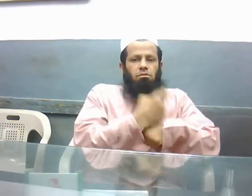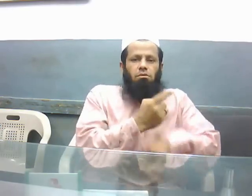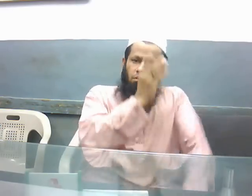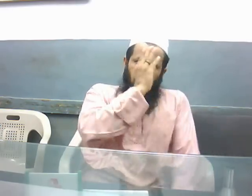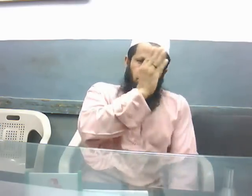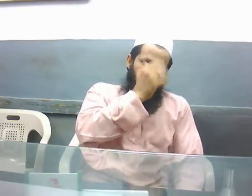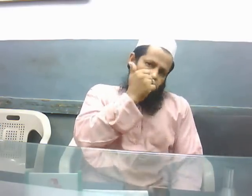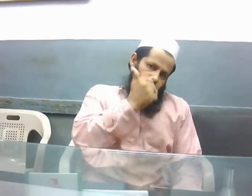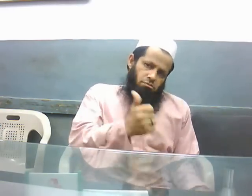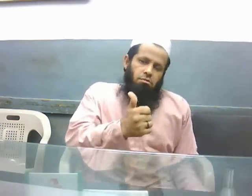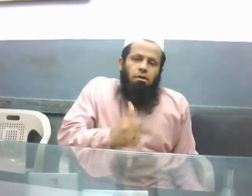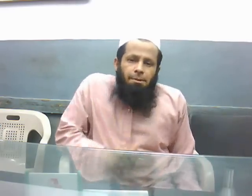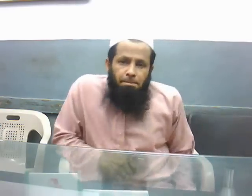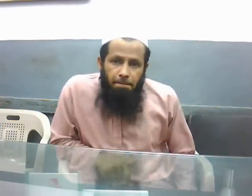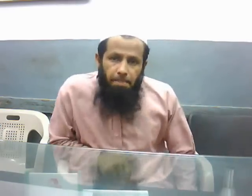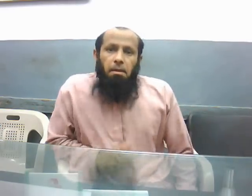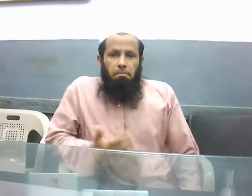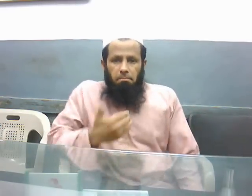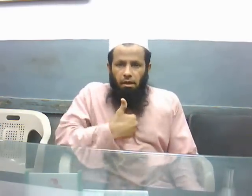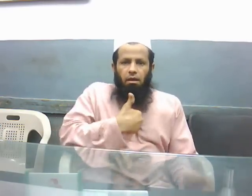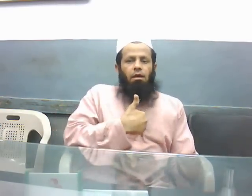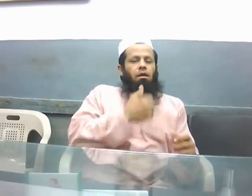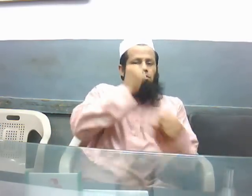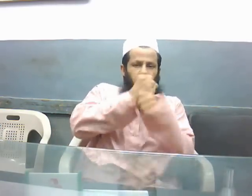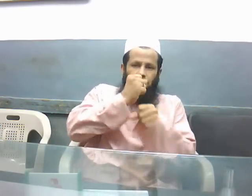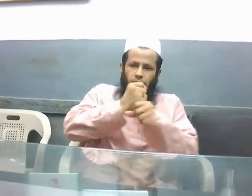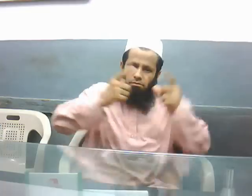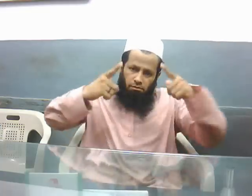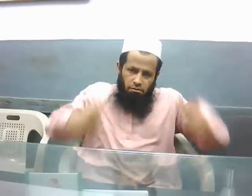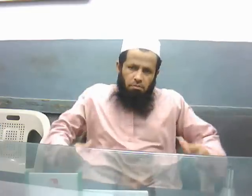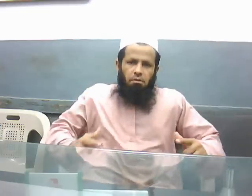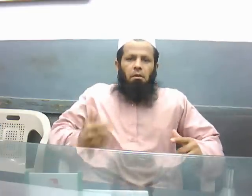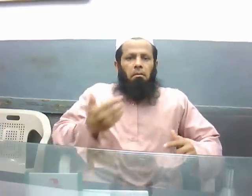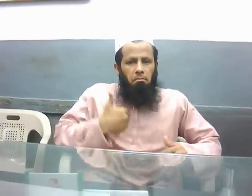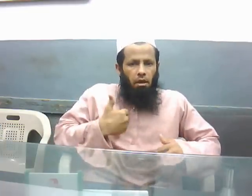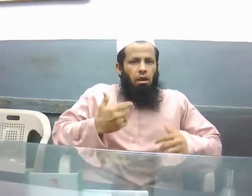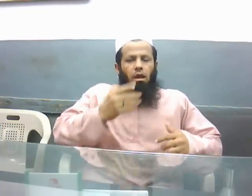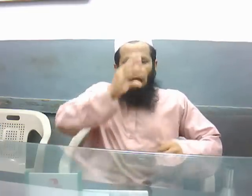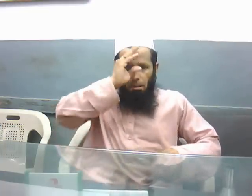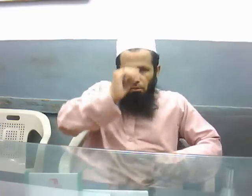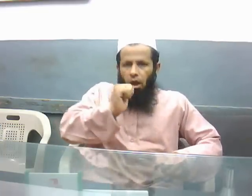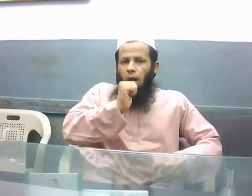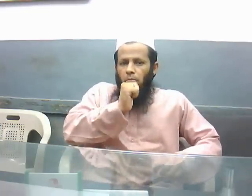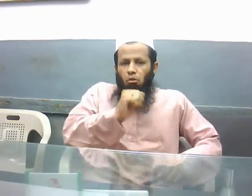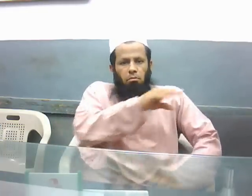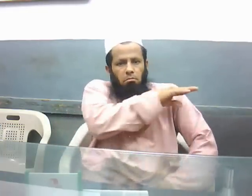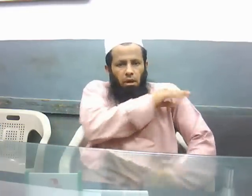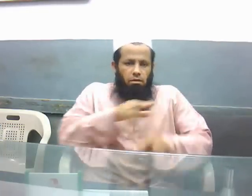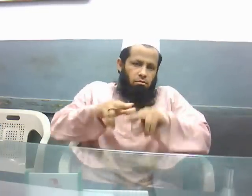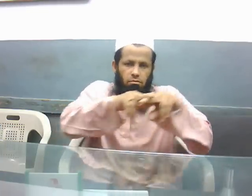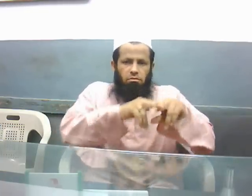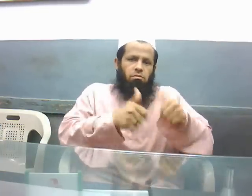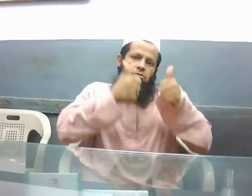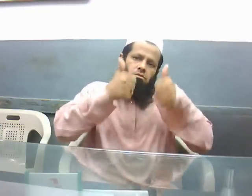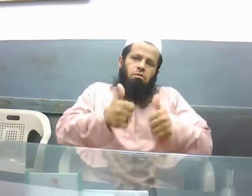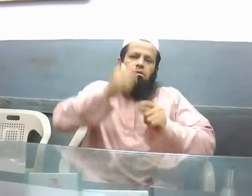came from each other. But at the end, they have shown that the machine got success to be new.